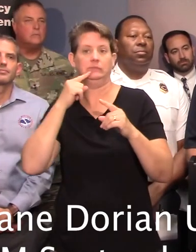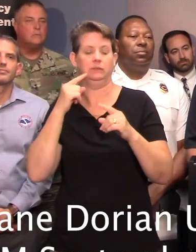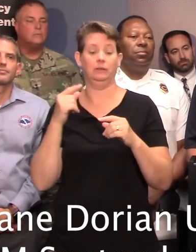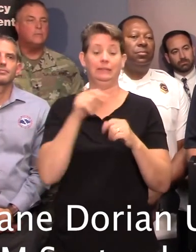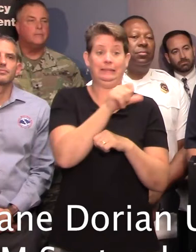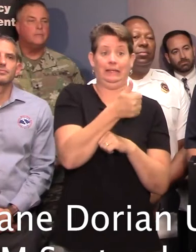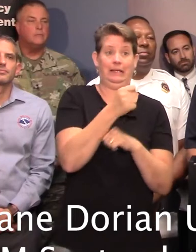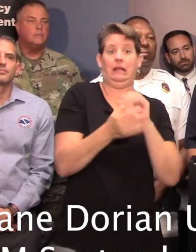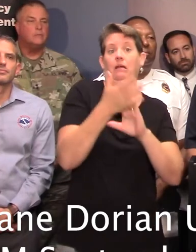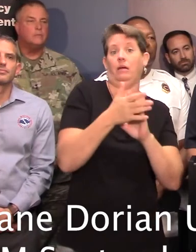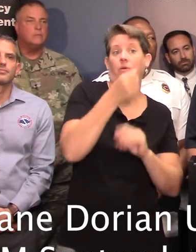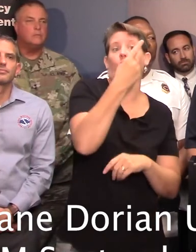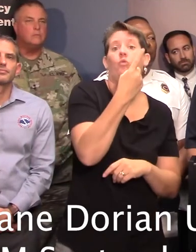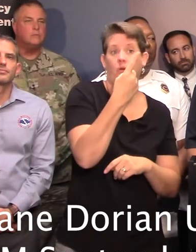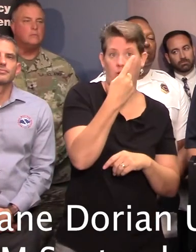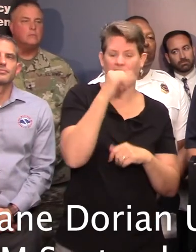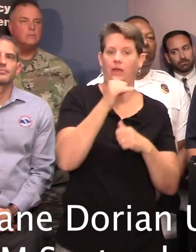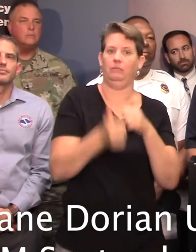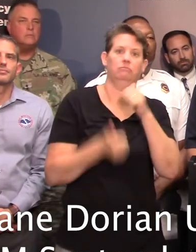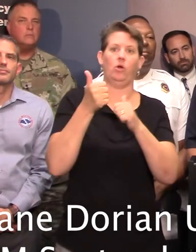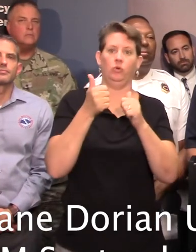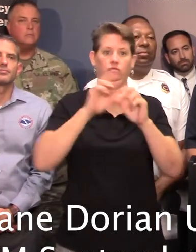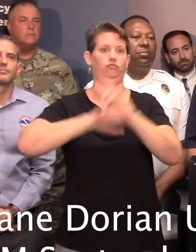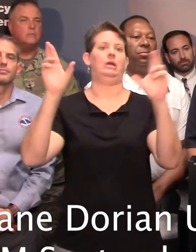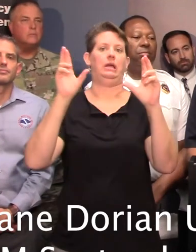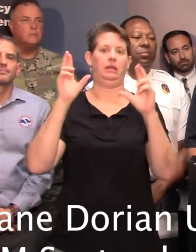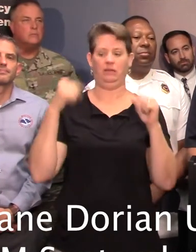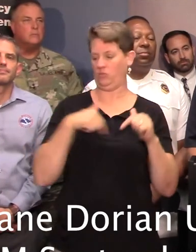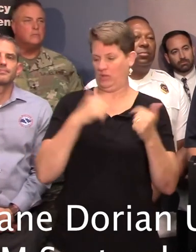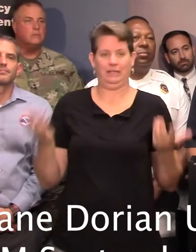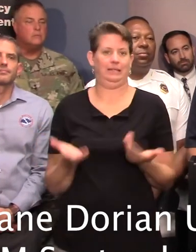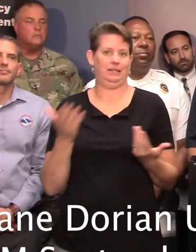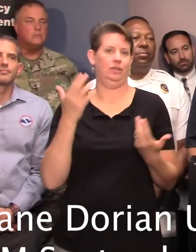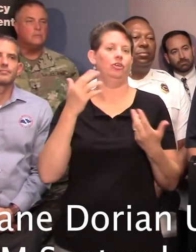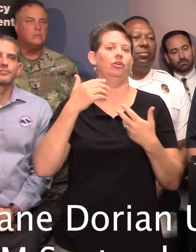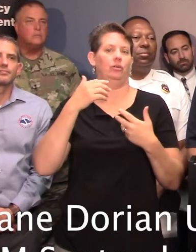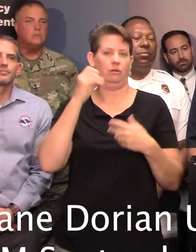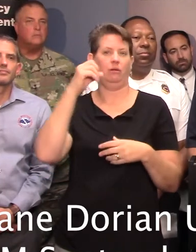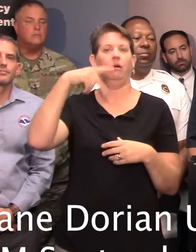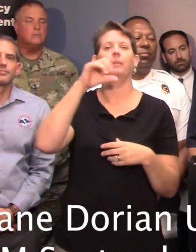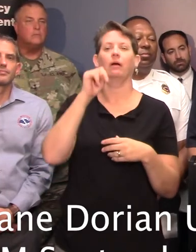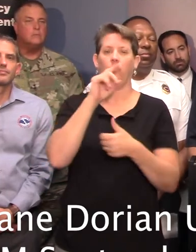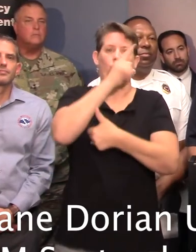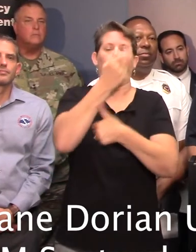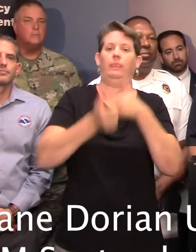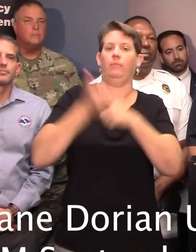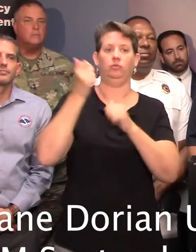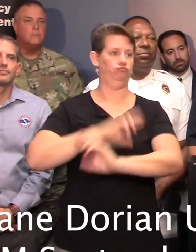operating condition 1, OpCon 1, which is the highest level of readiness, similar to what we are here at the State Emergency Operations Center.